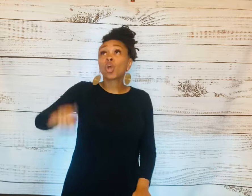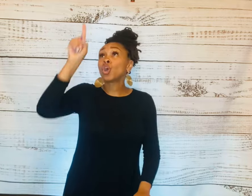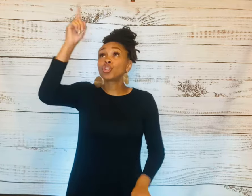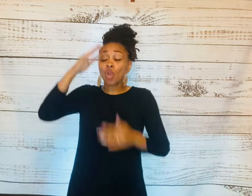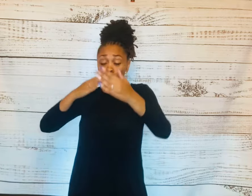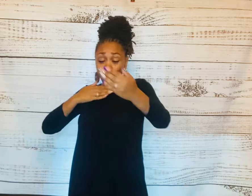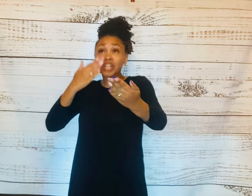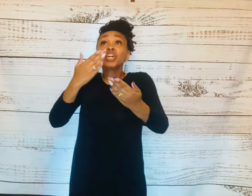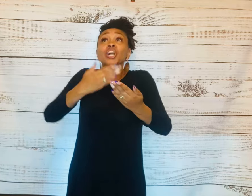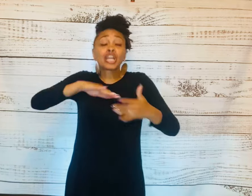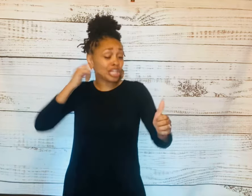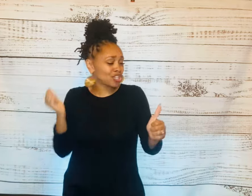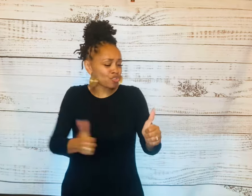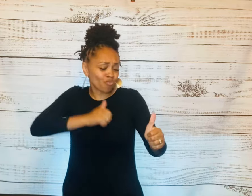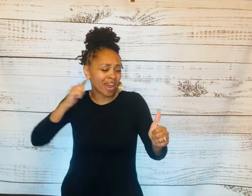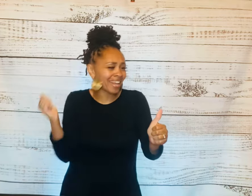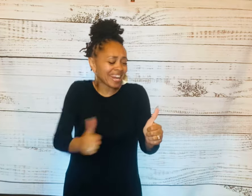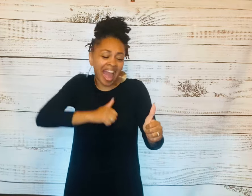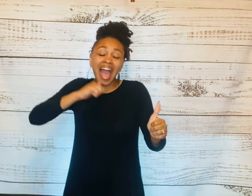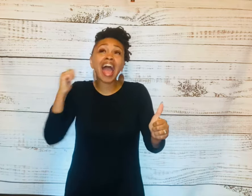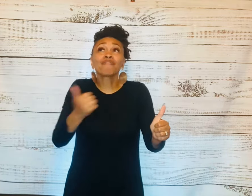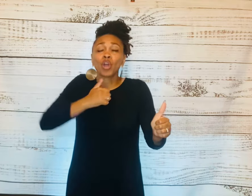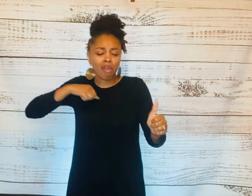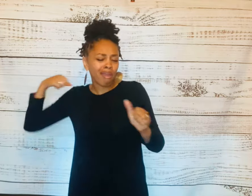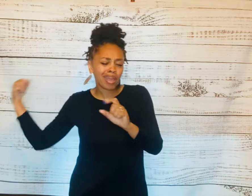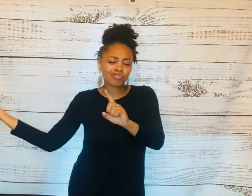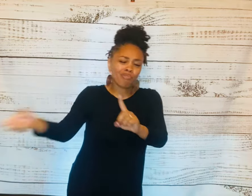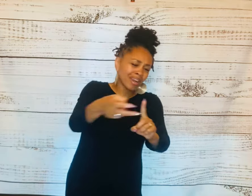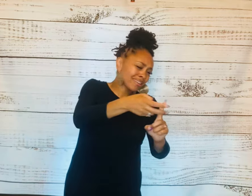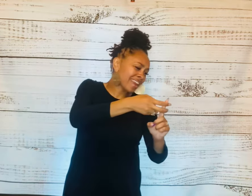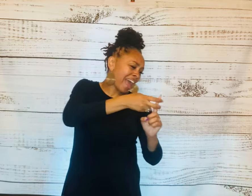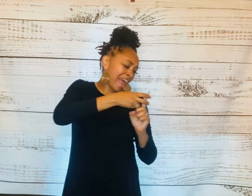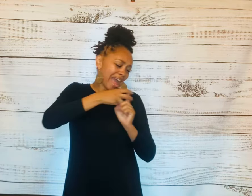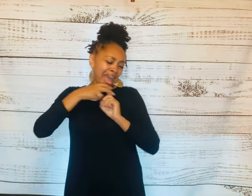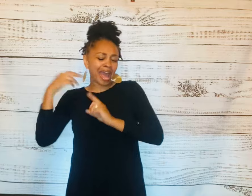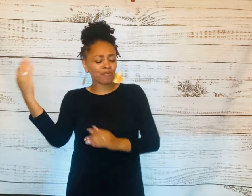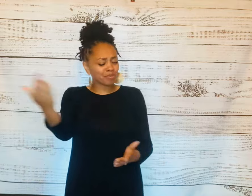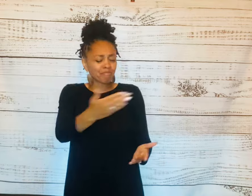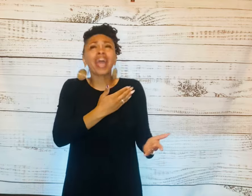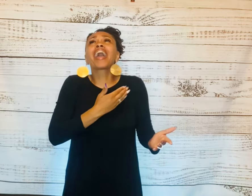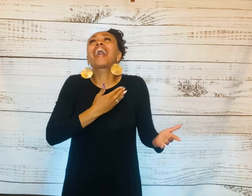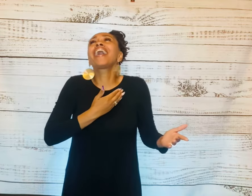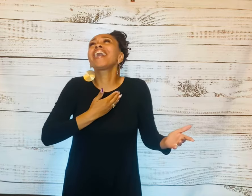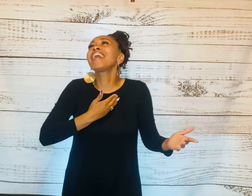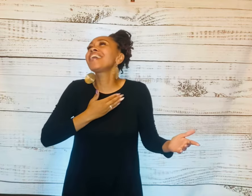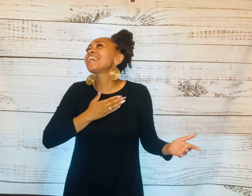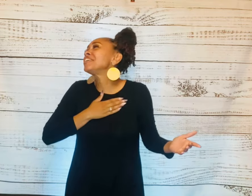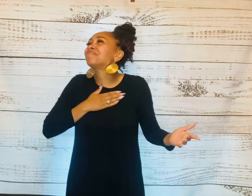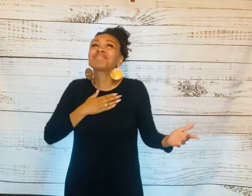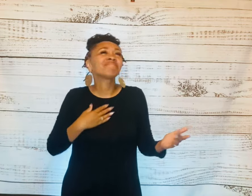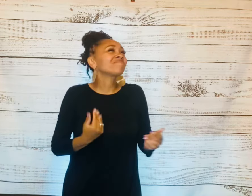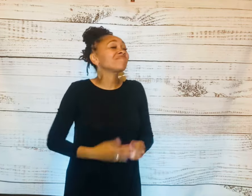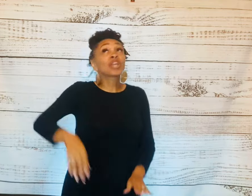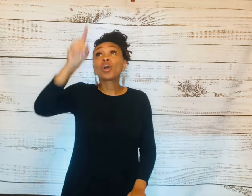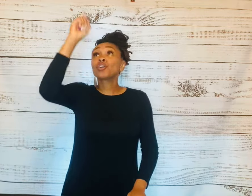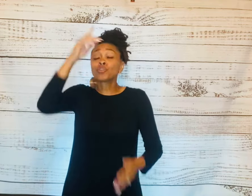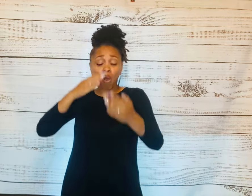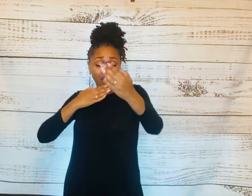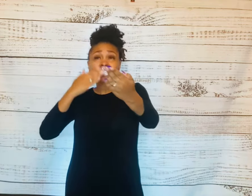Your goodness is running after me. It's running after me. Your